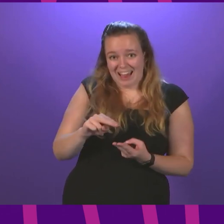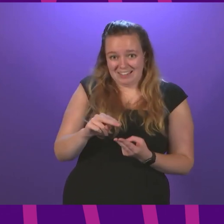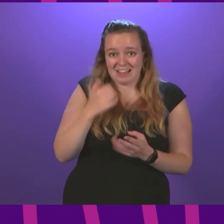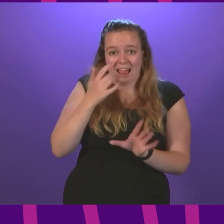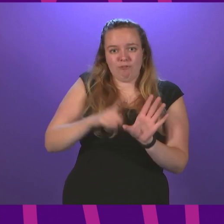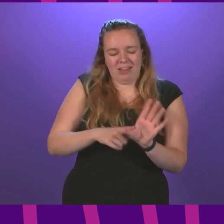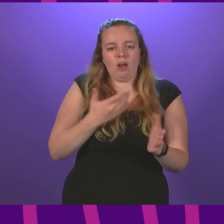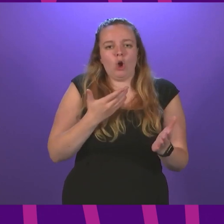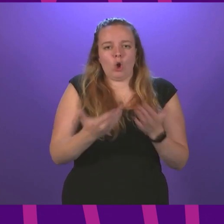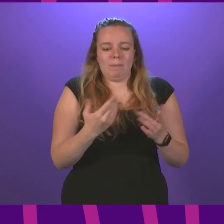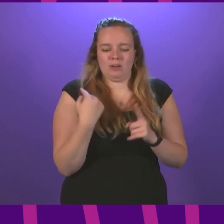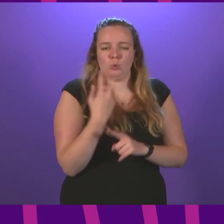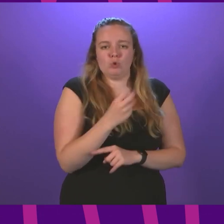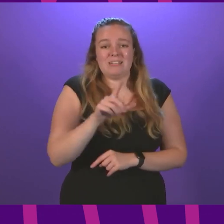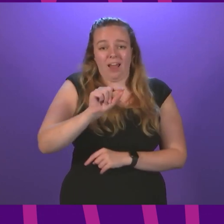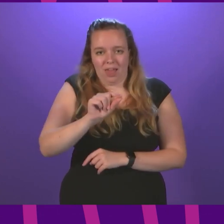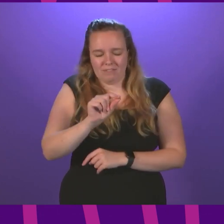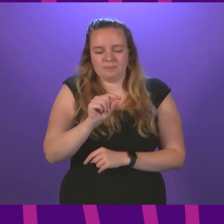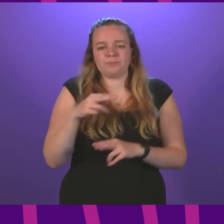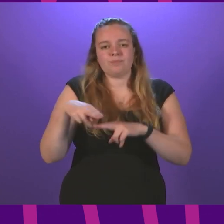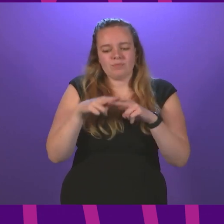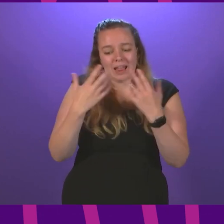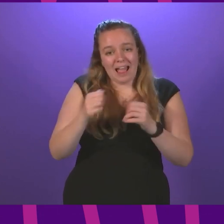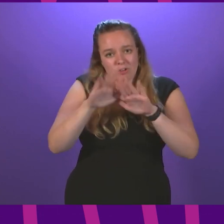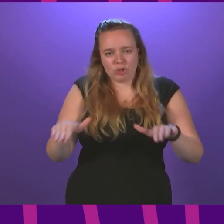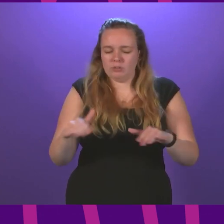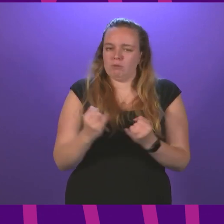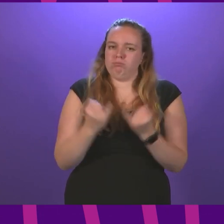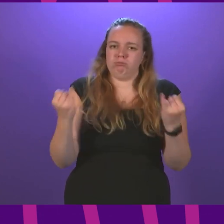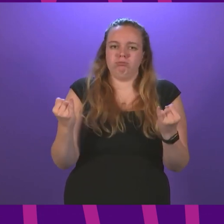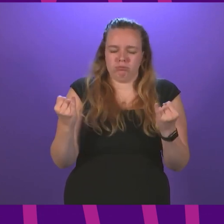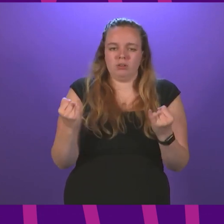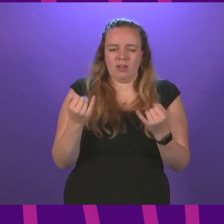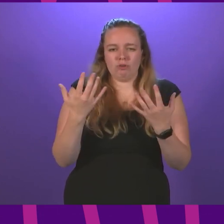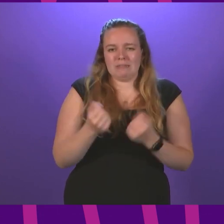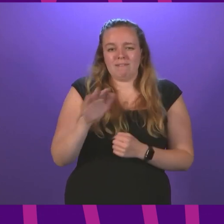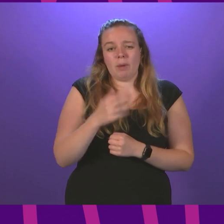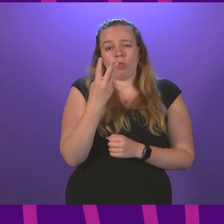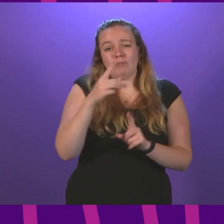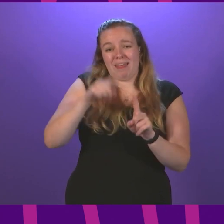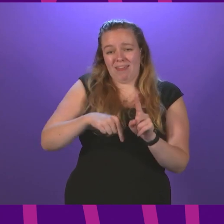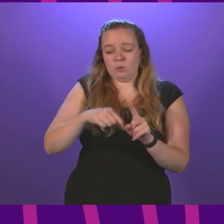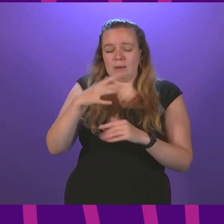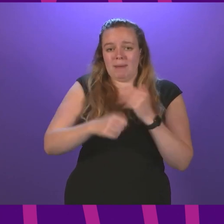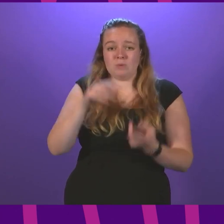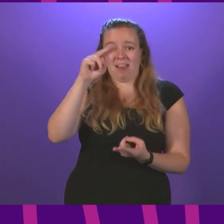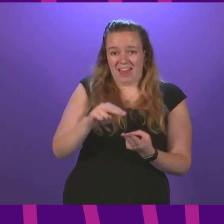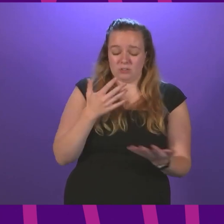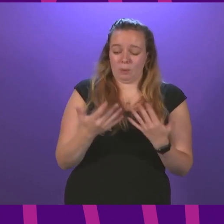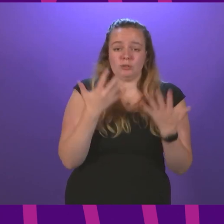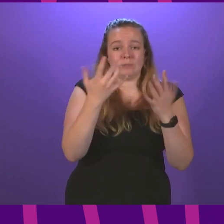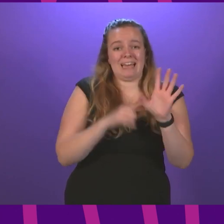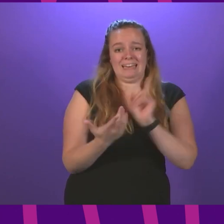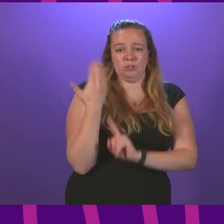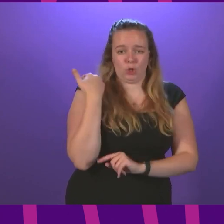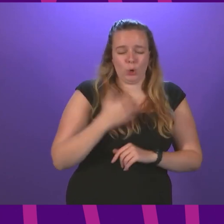done in 2011. And families with children are even worse off receiving around 3,000 pounds less than 10 years ago.